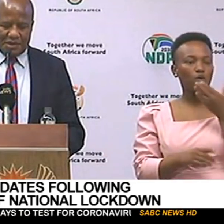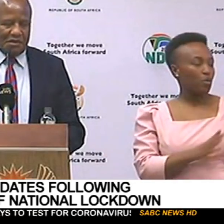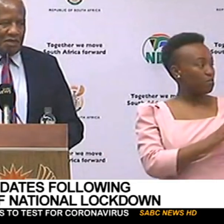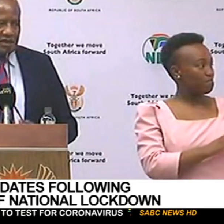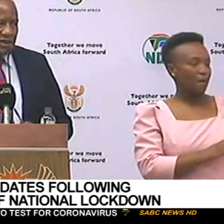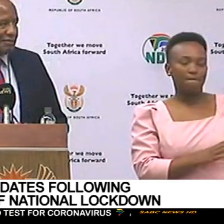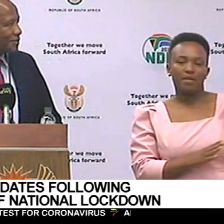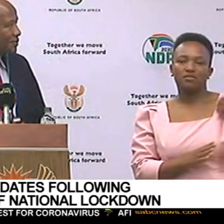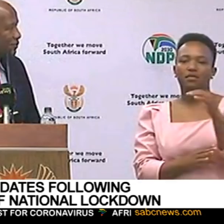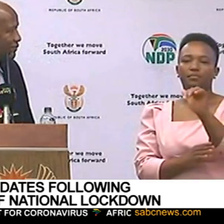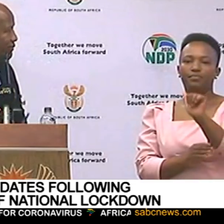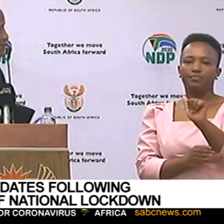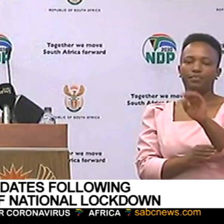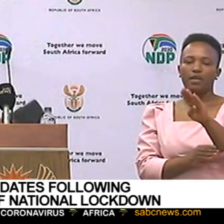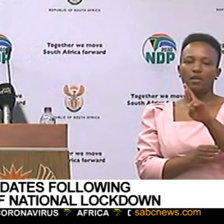Abrams. Minister.